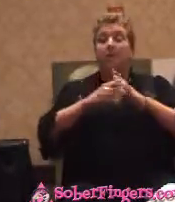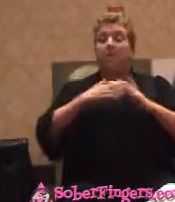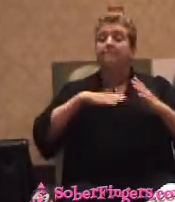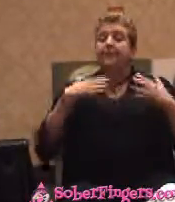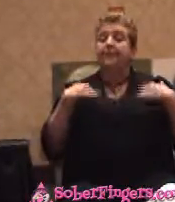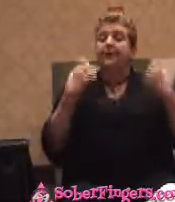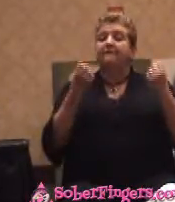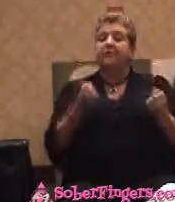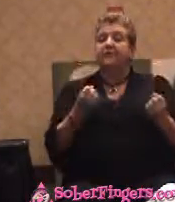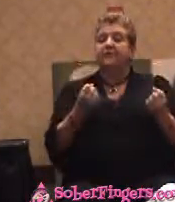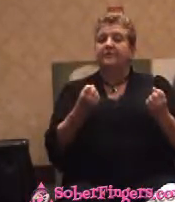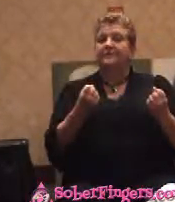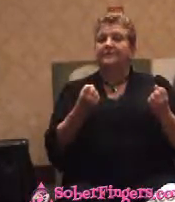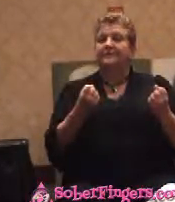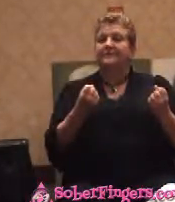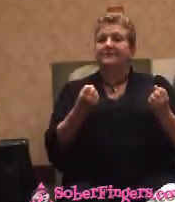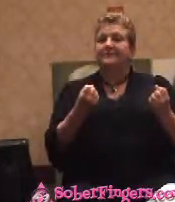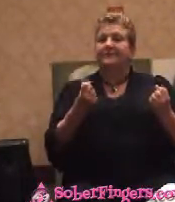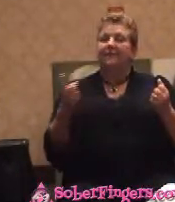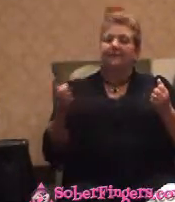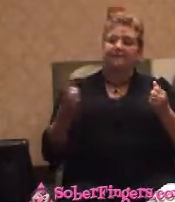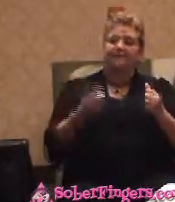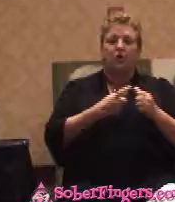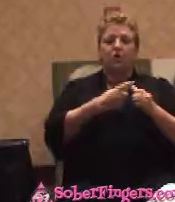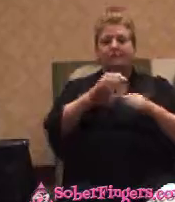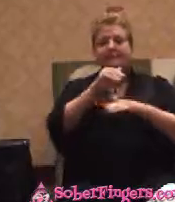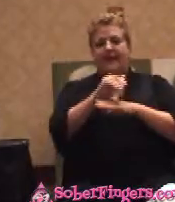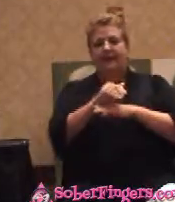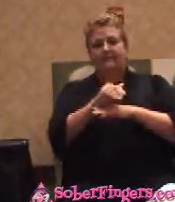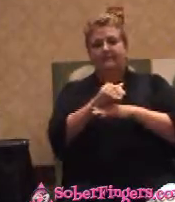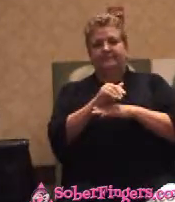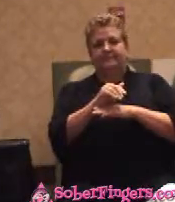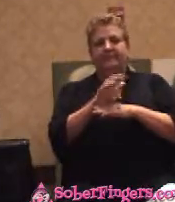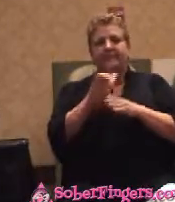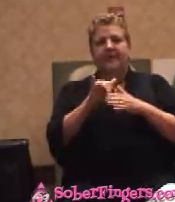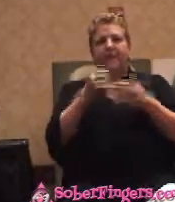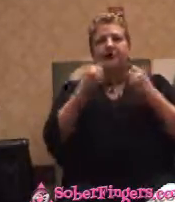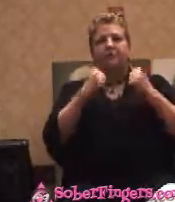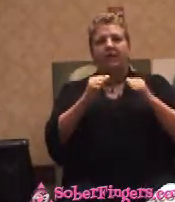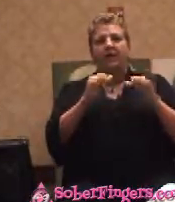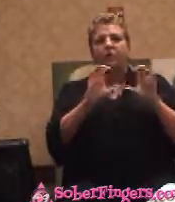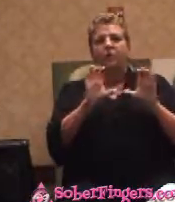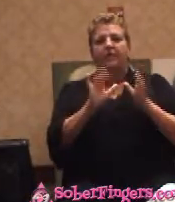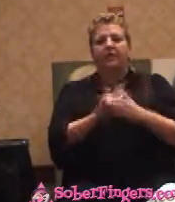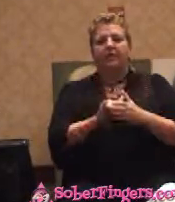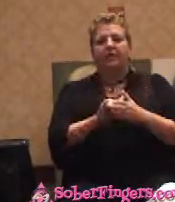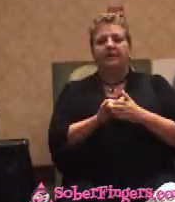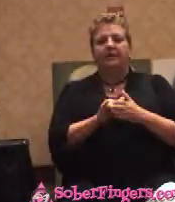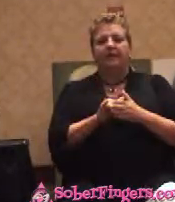Right there is the first night that I tried to do that. I would have one drink.